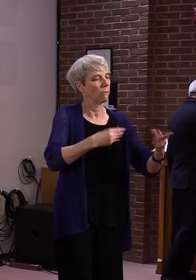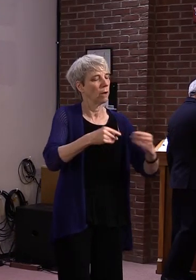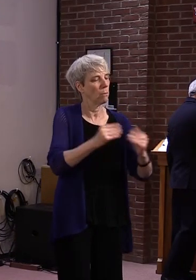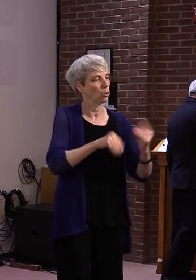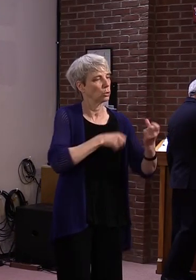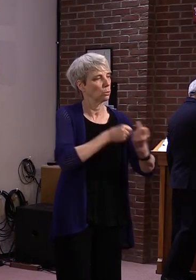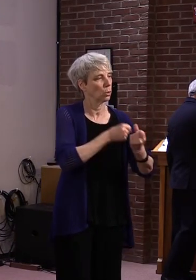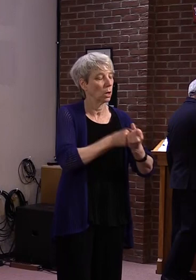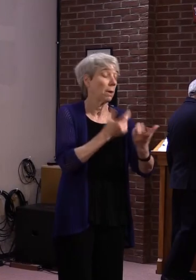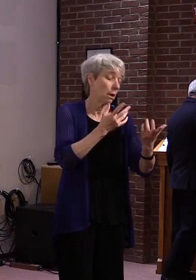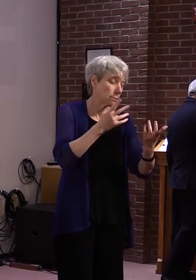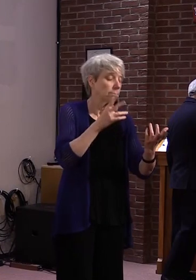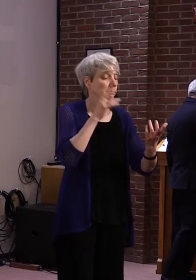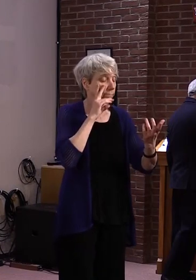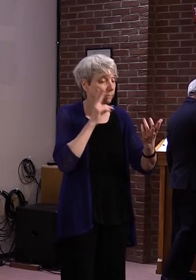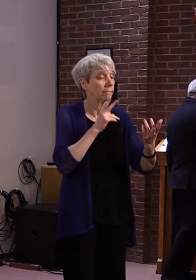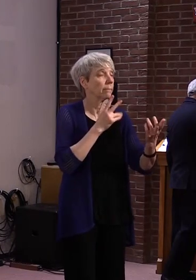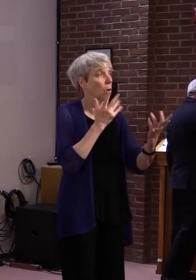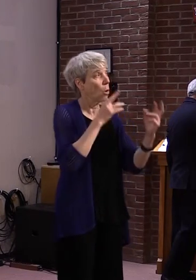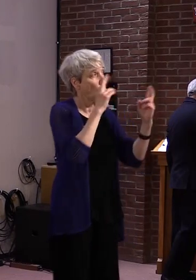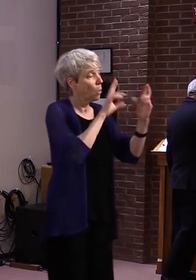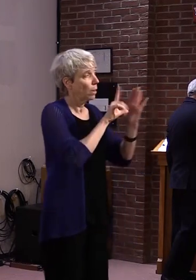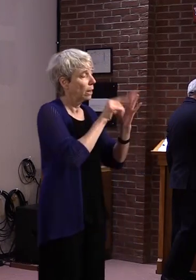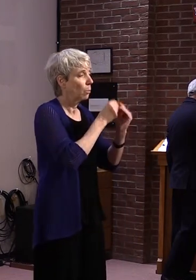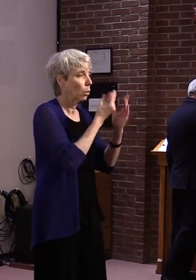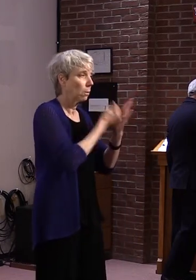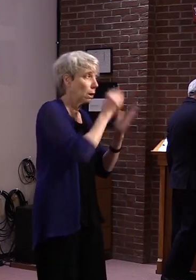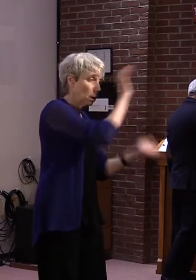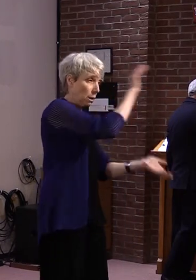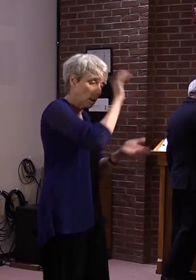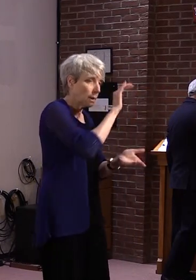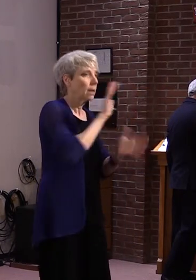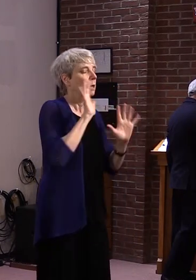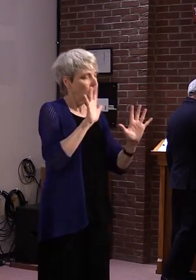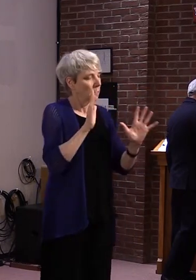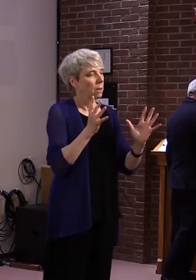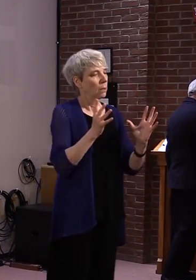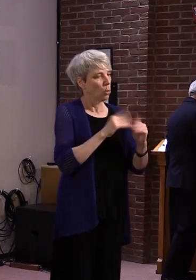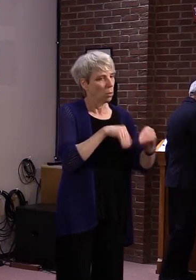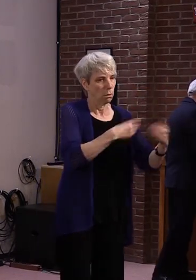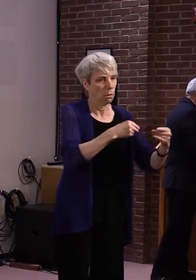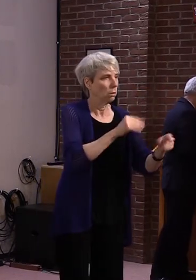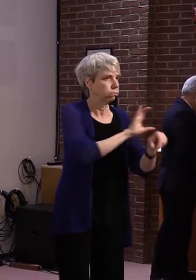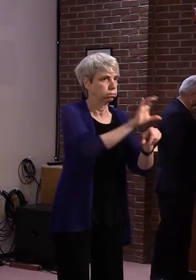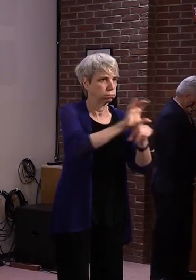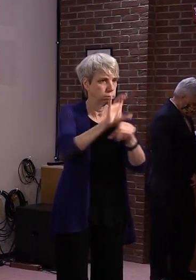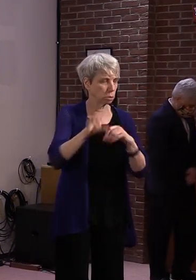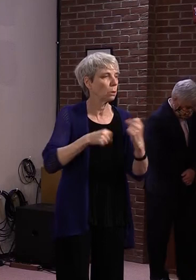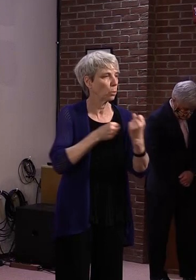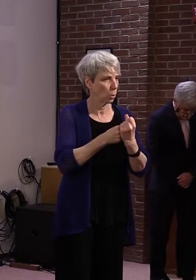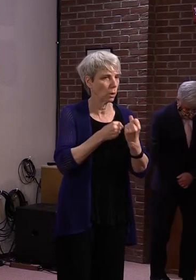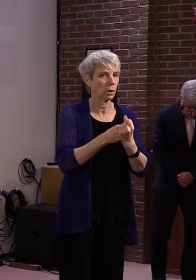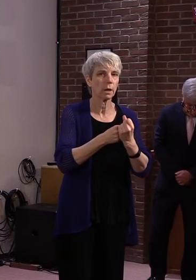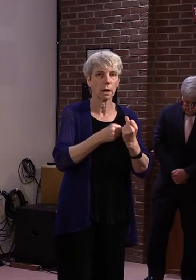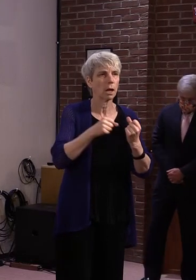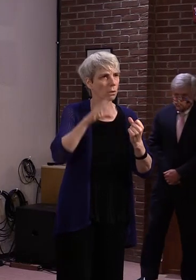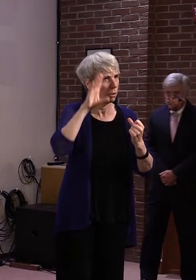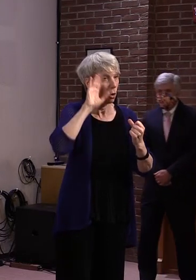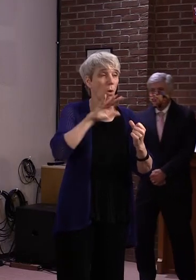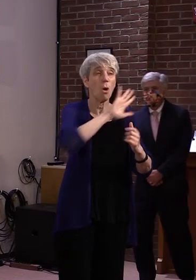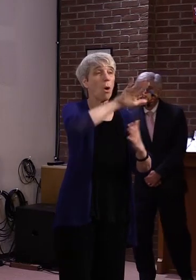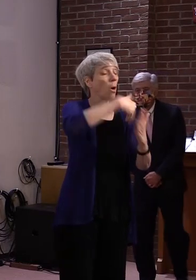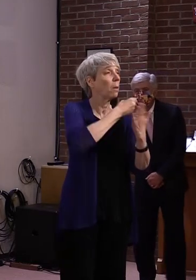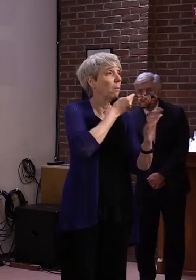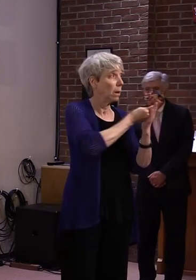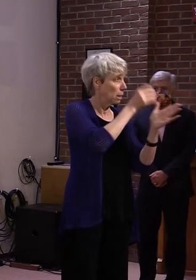another, you know, we have another round to go. Hopefully we can get through this and we'll disperse. I have no doubt we'll disperse all the